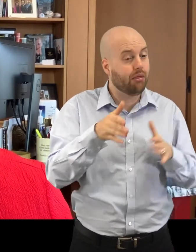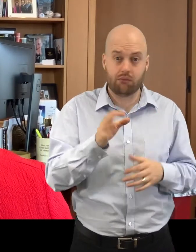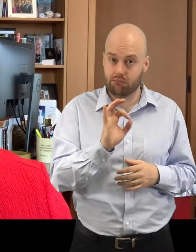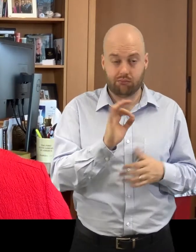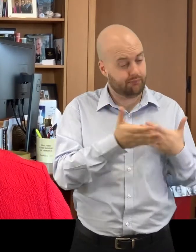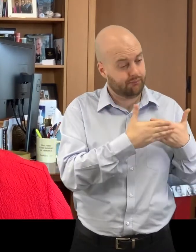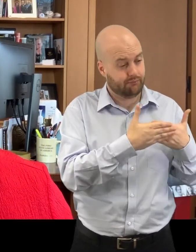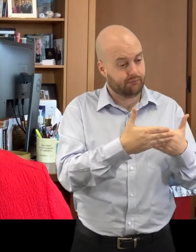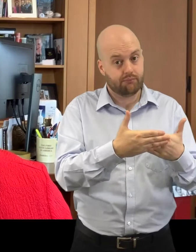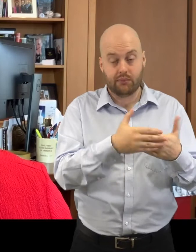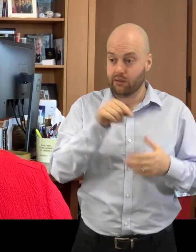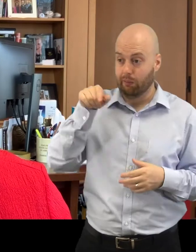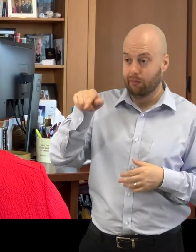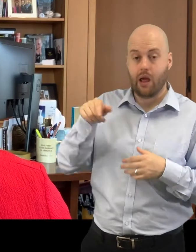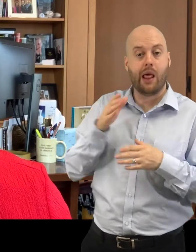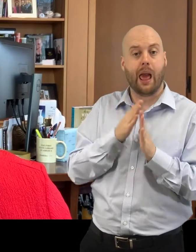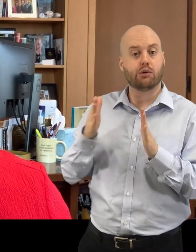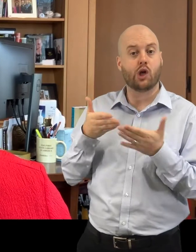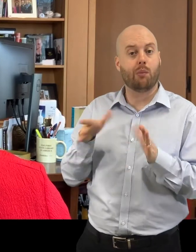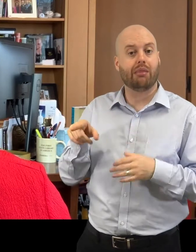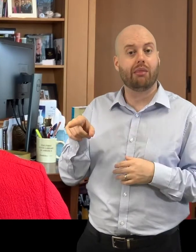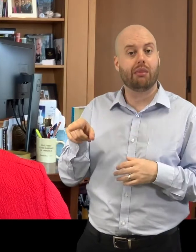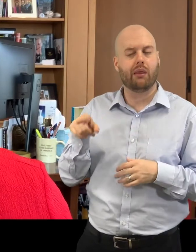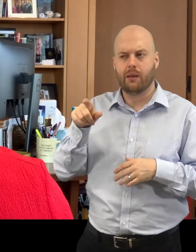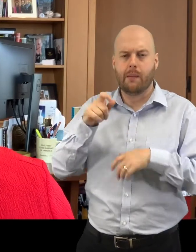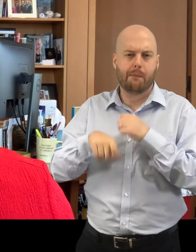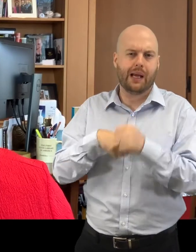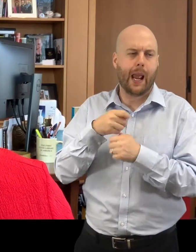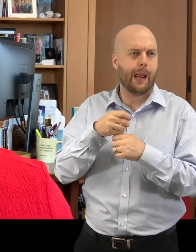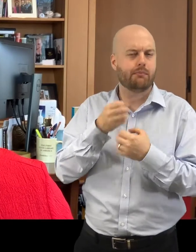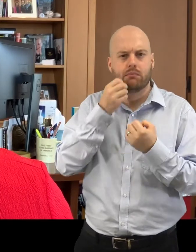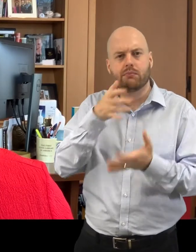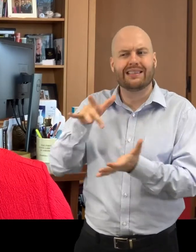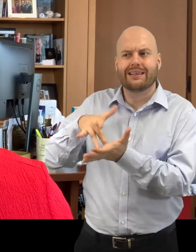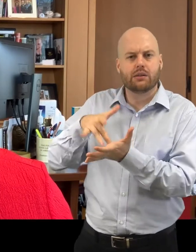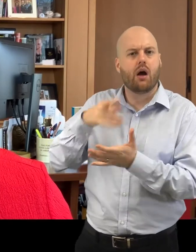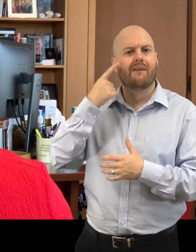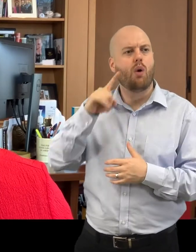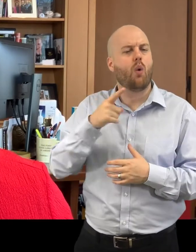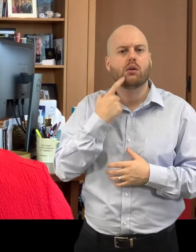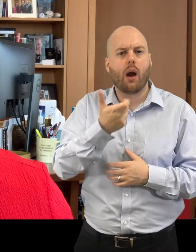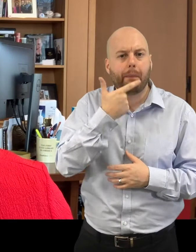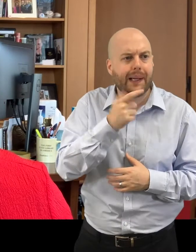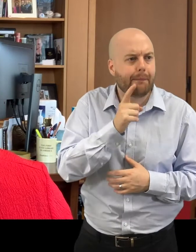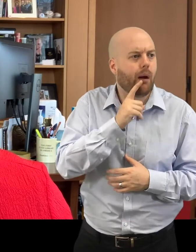became a food distribution center, a place for young people and educators were giving classes.